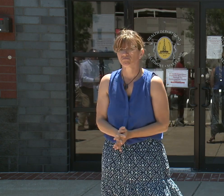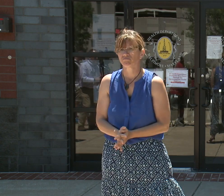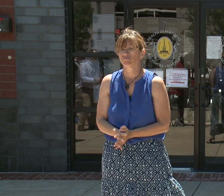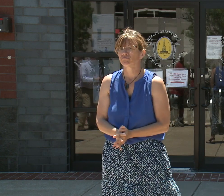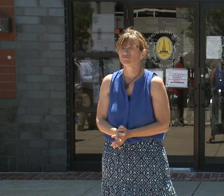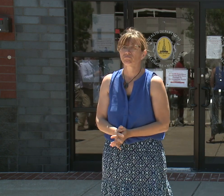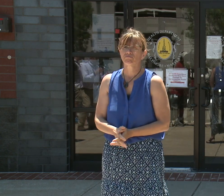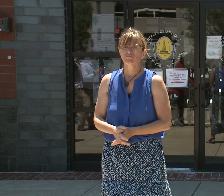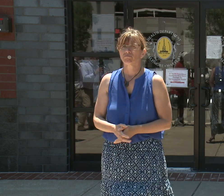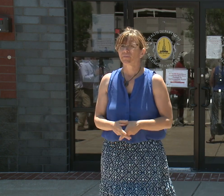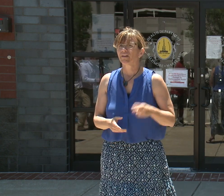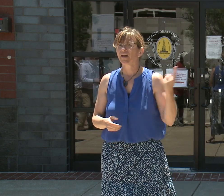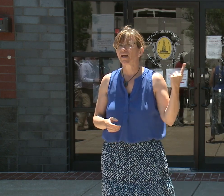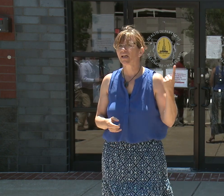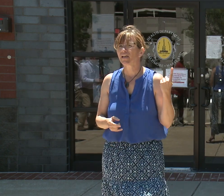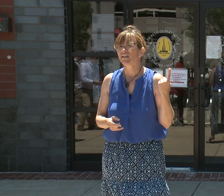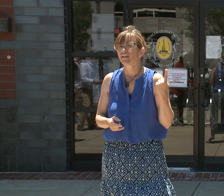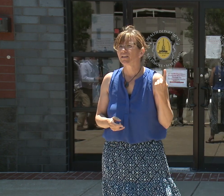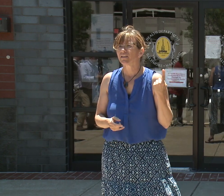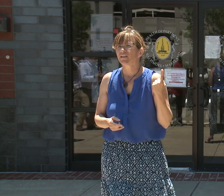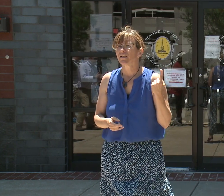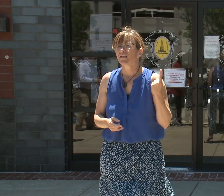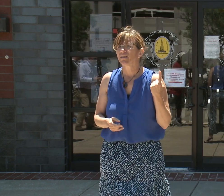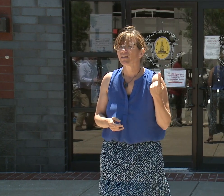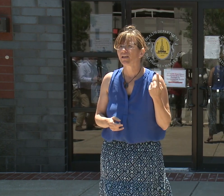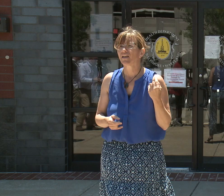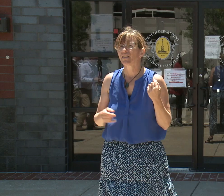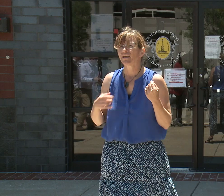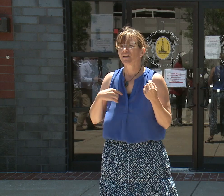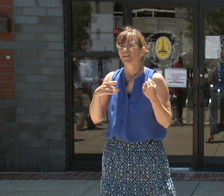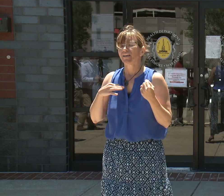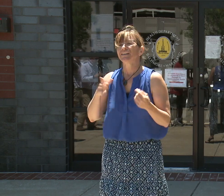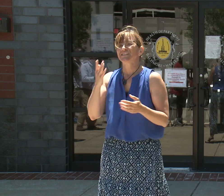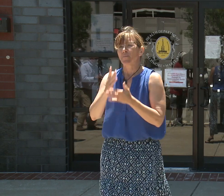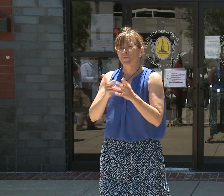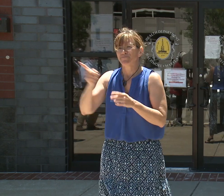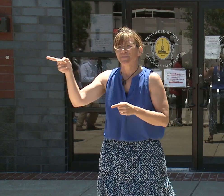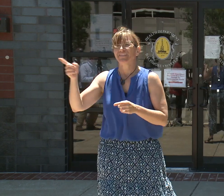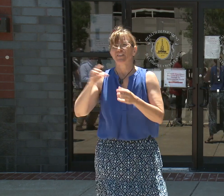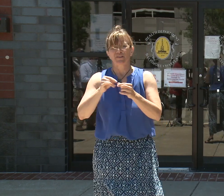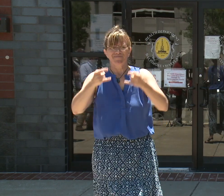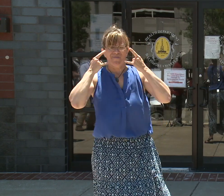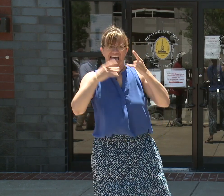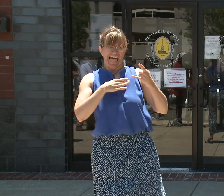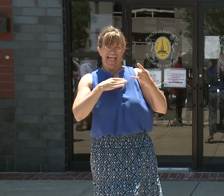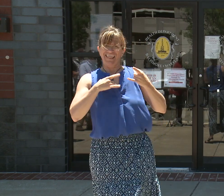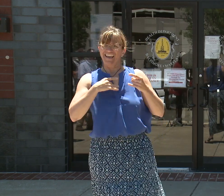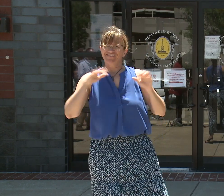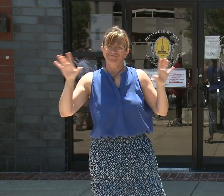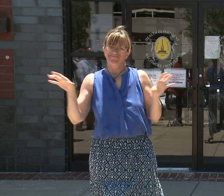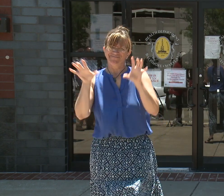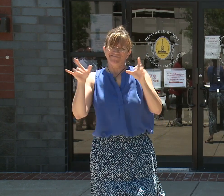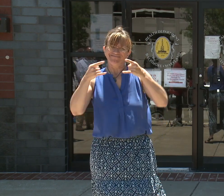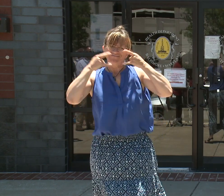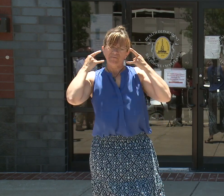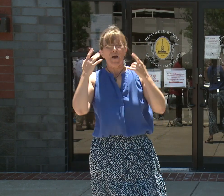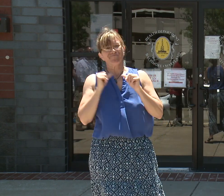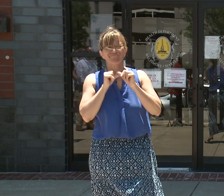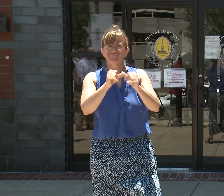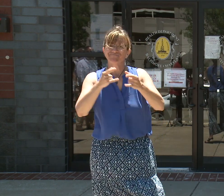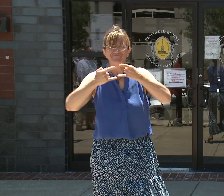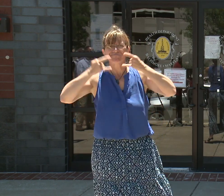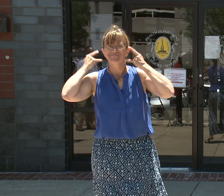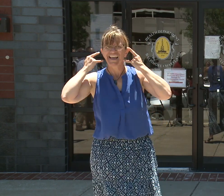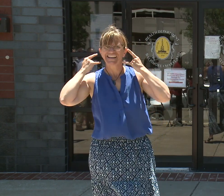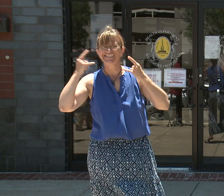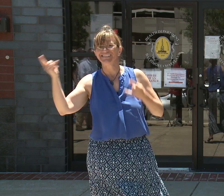Fashion statements. So if you're going to an O's game, yay or nay on the mask outside now that this is going to be lifted on July 1st? July 1st. You won't have